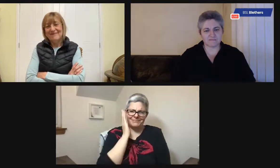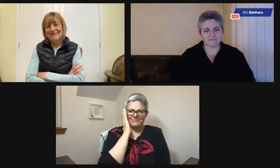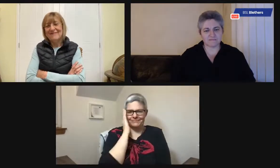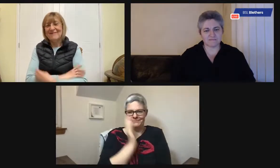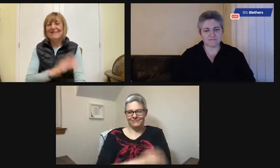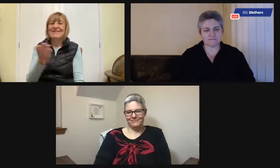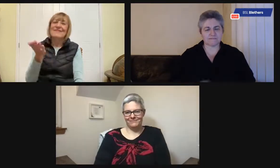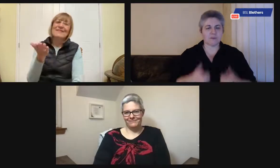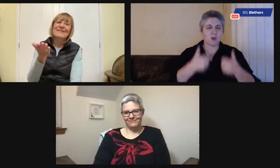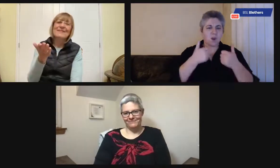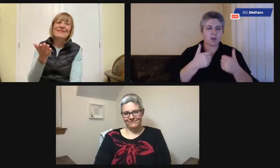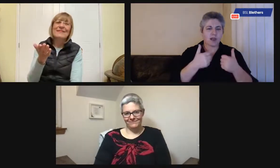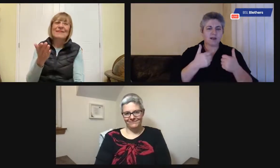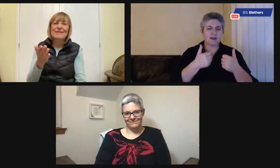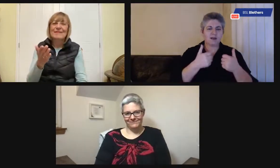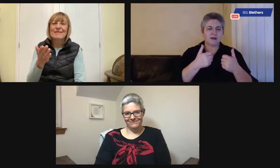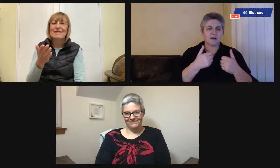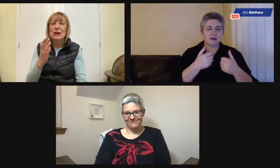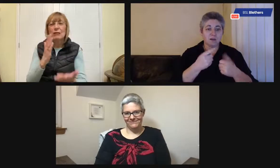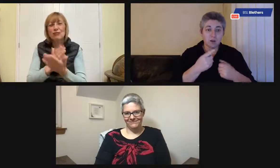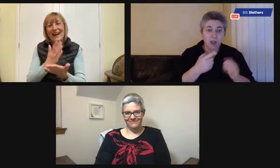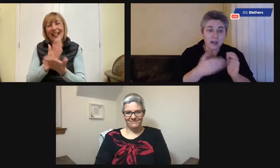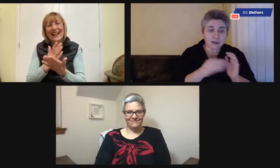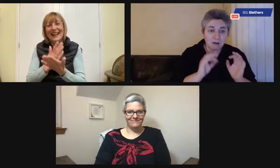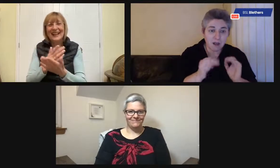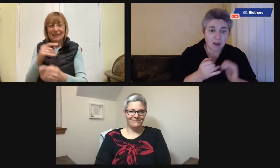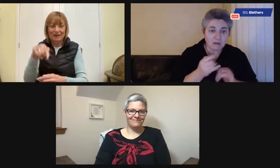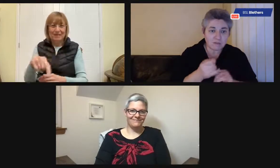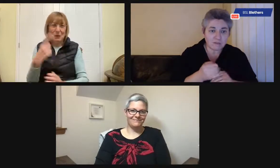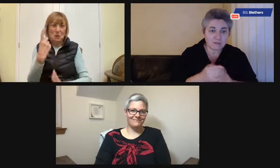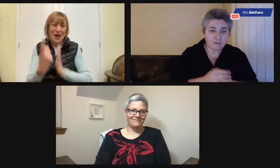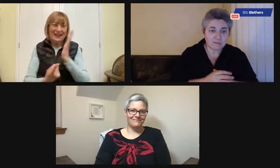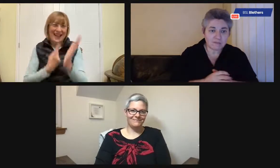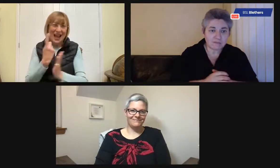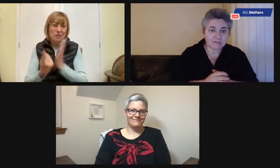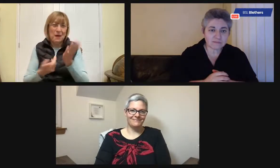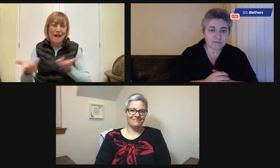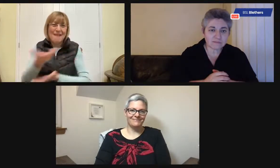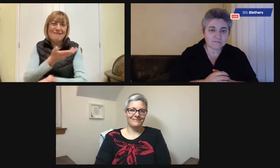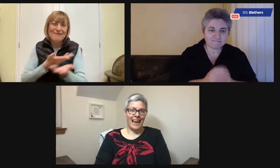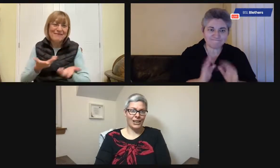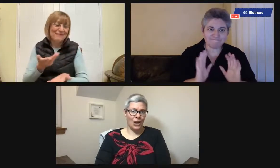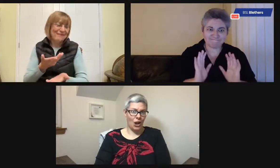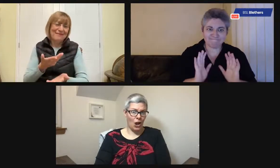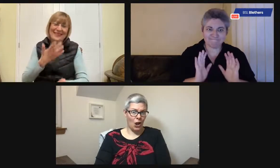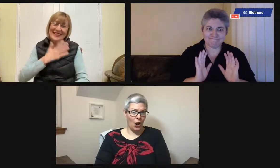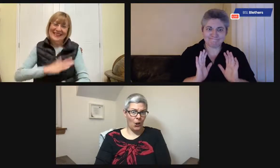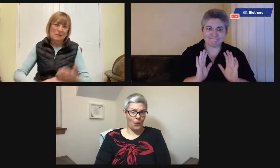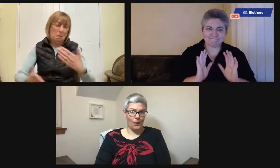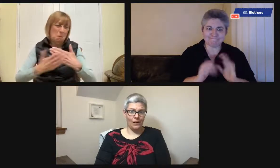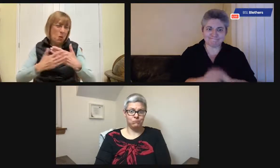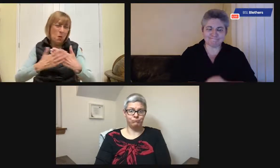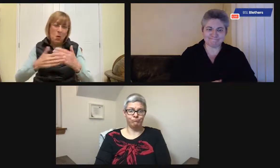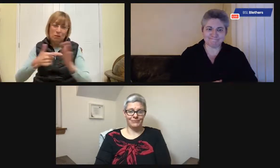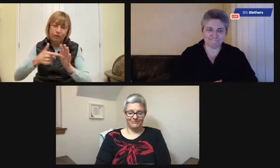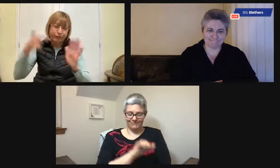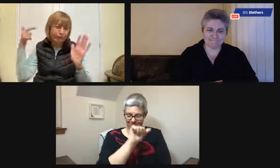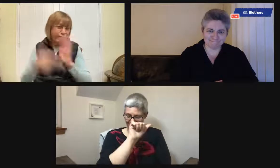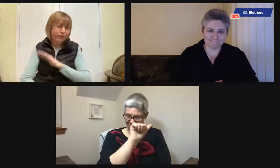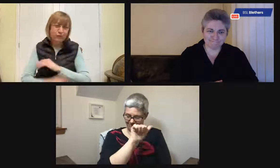collaboration with each other rather than deciding for the person. Carolyn, want to add something? Well, we've been talking for an hour